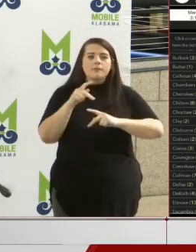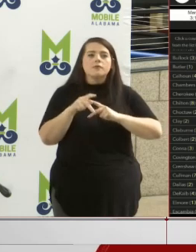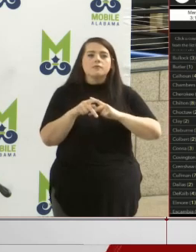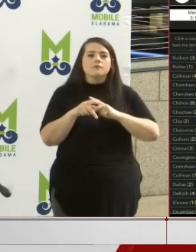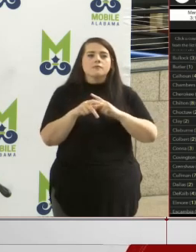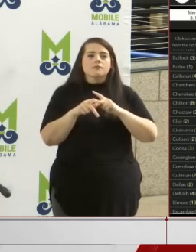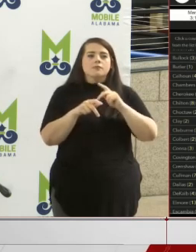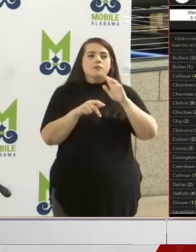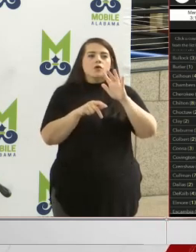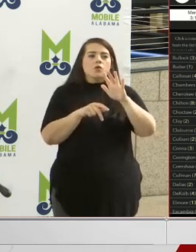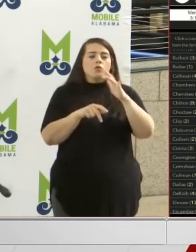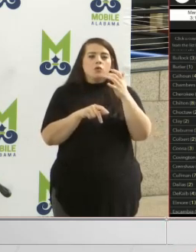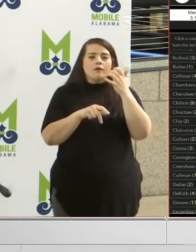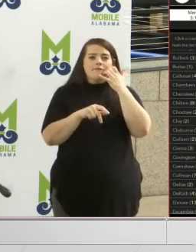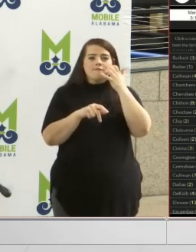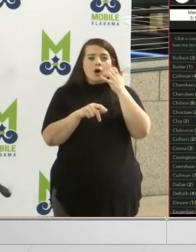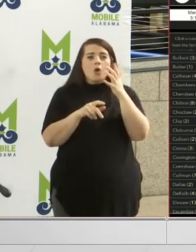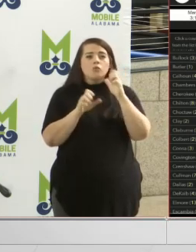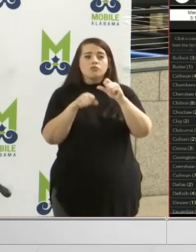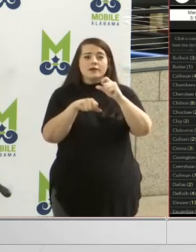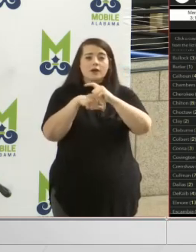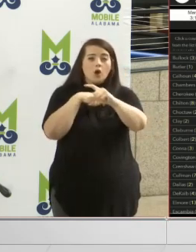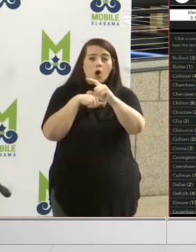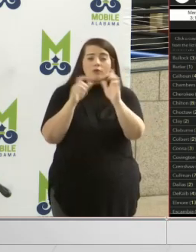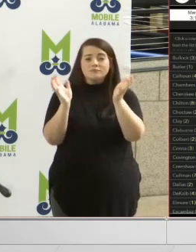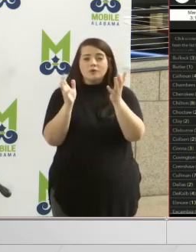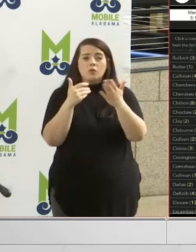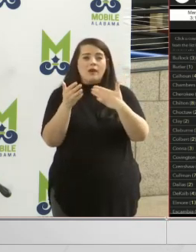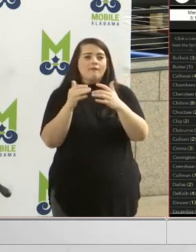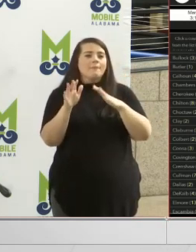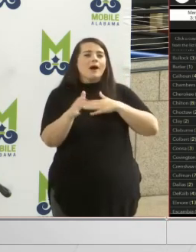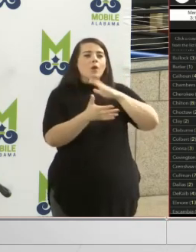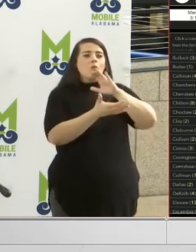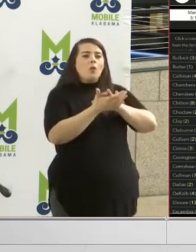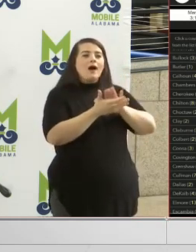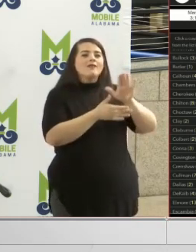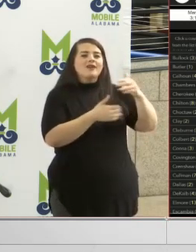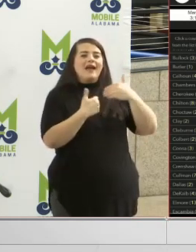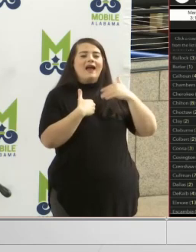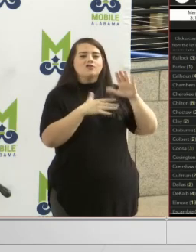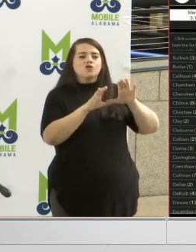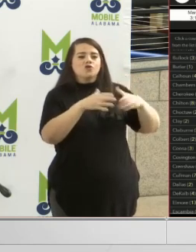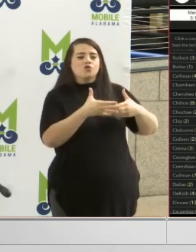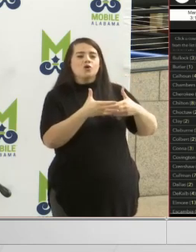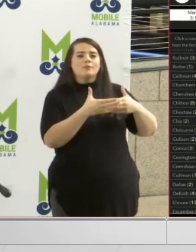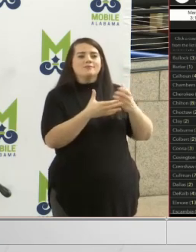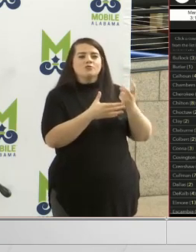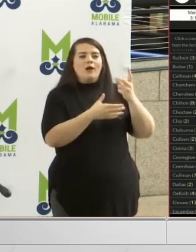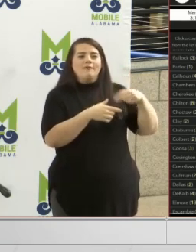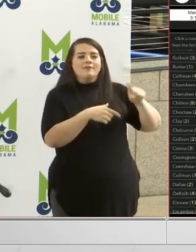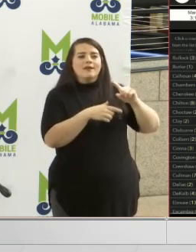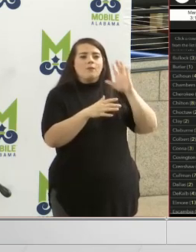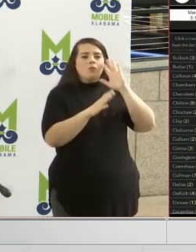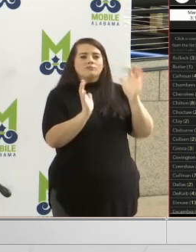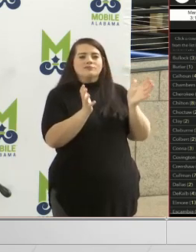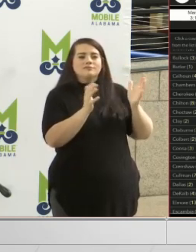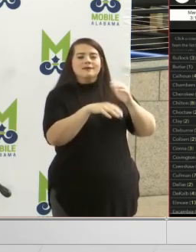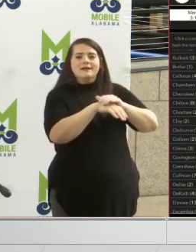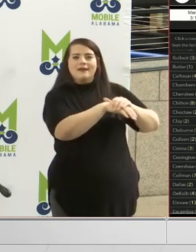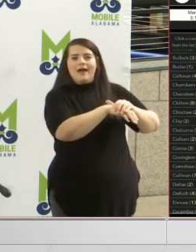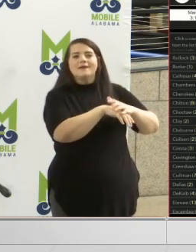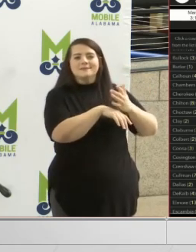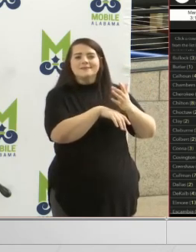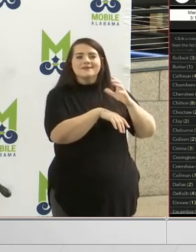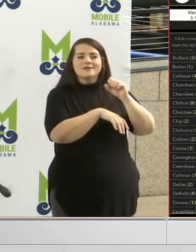Light the phones up, calling, and chit-chat. My wife has got, for example, her bunco group of ladies. The 12 of those get on a chit-chat at night. So